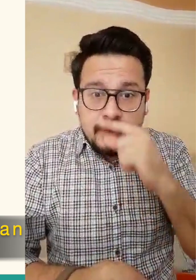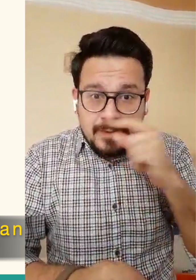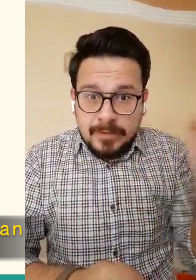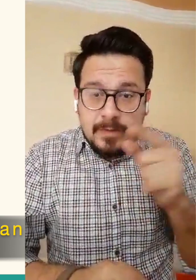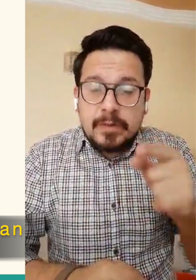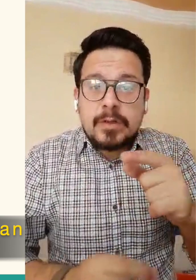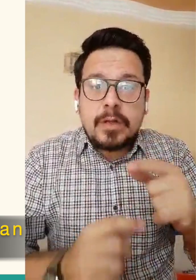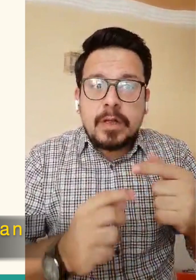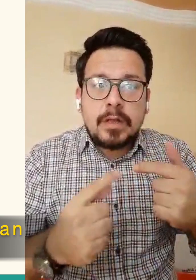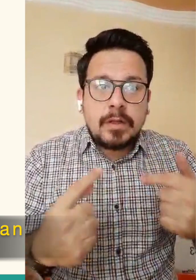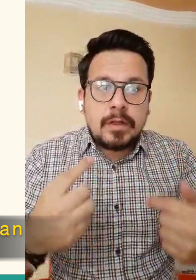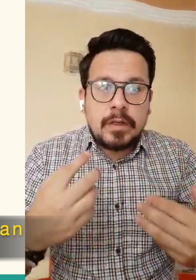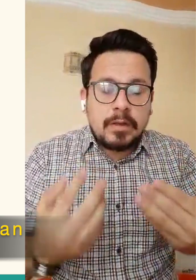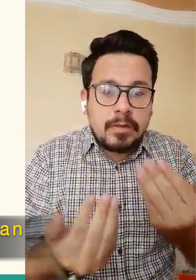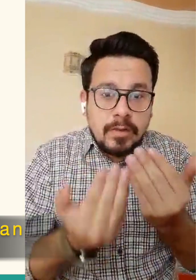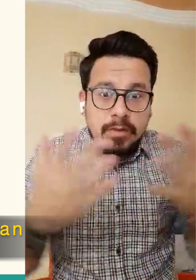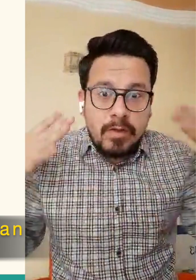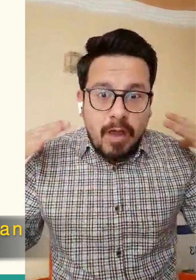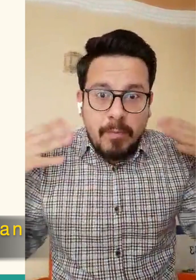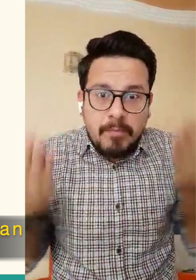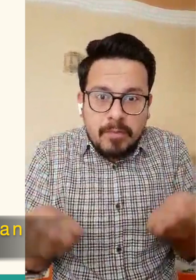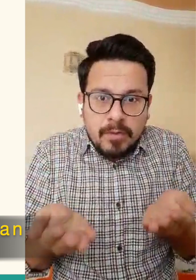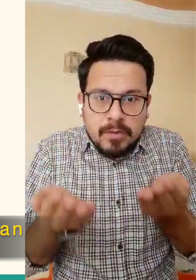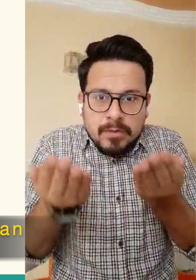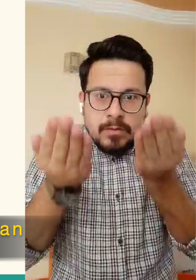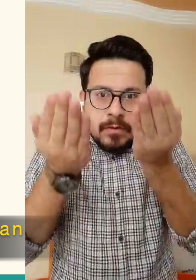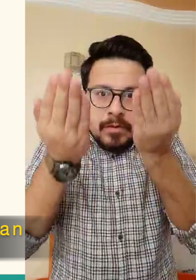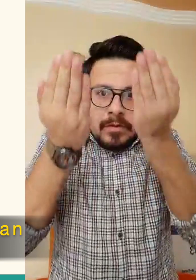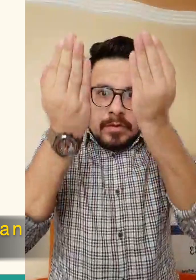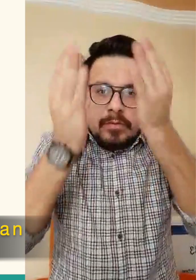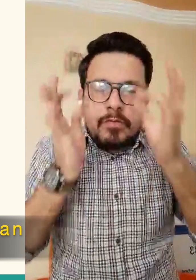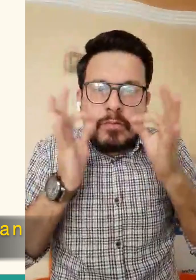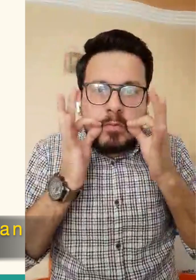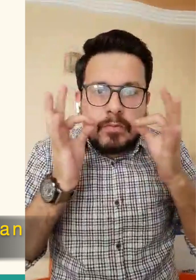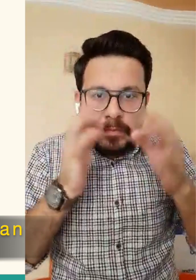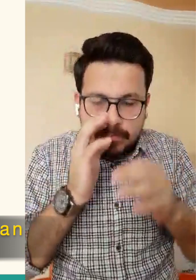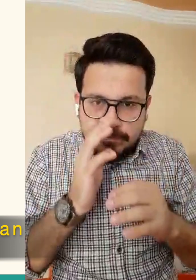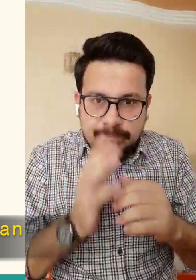And it is a month in which deeds are lifted up to Allah.